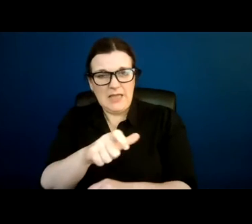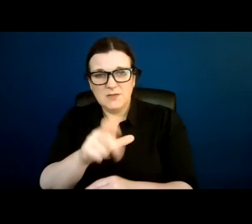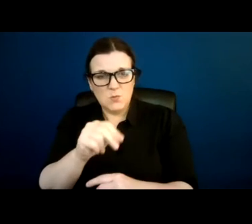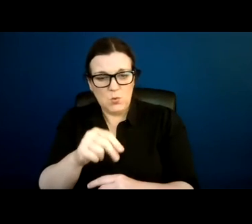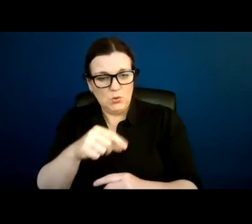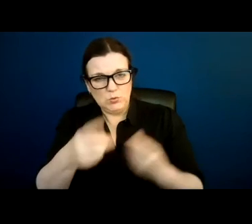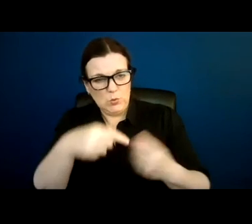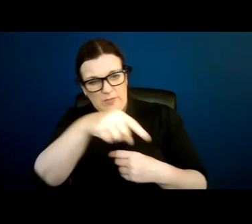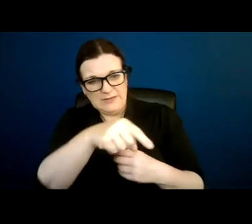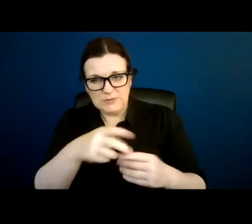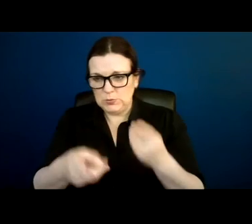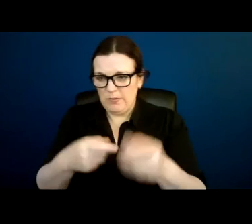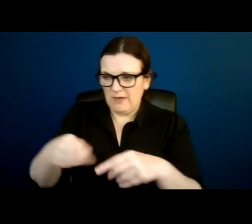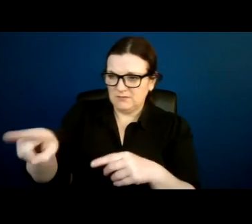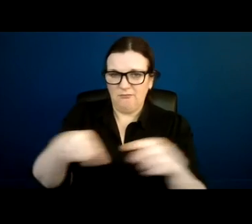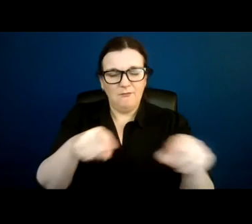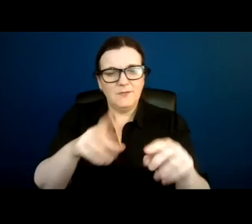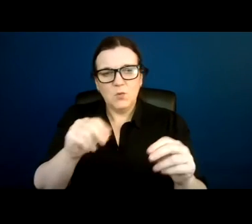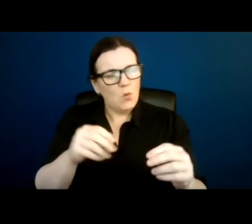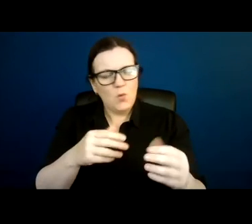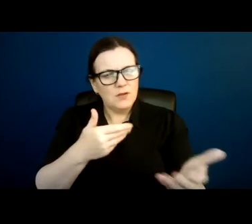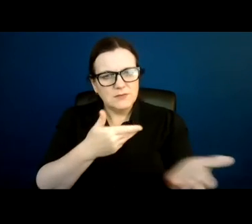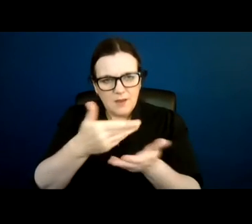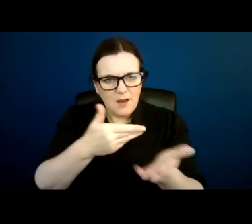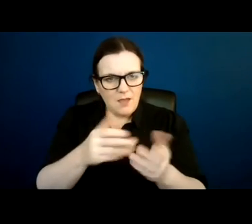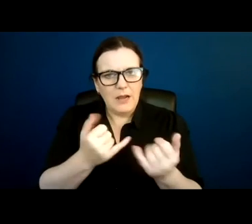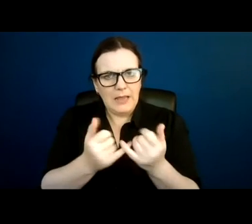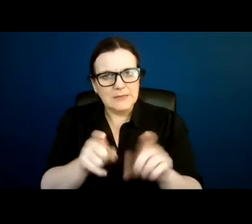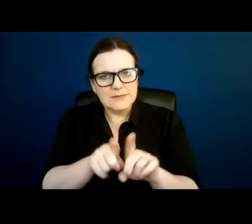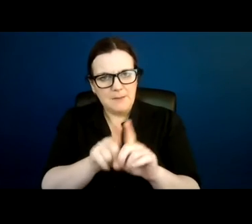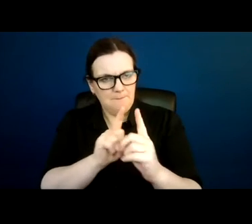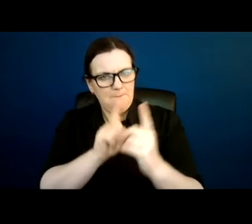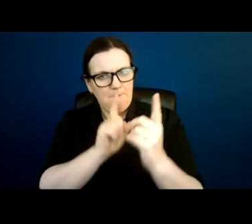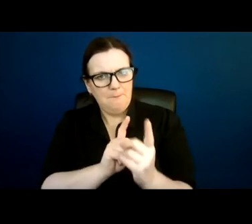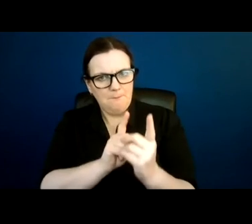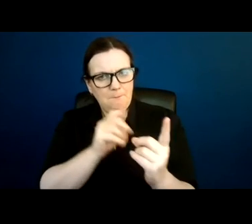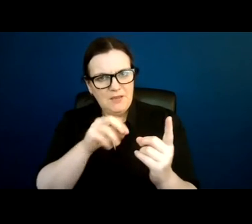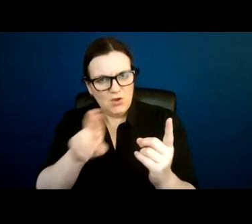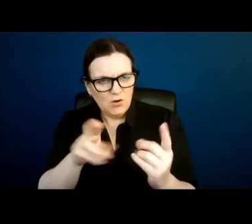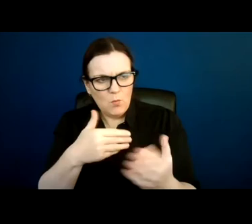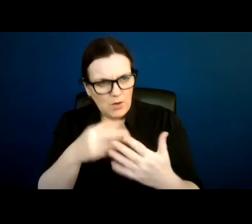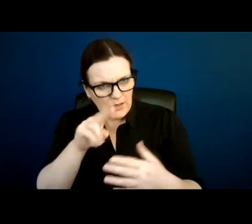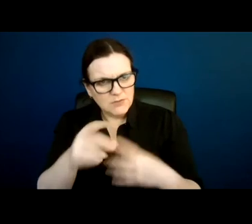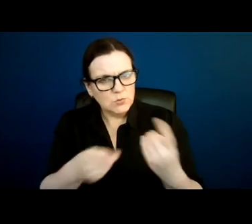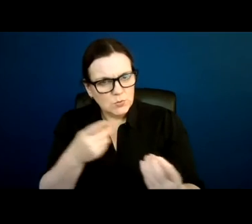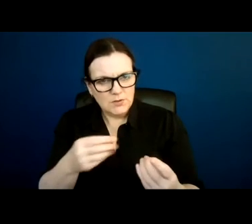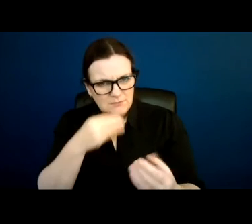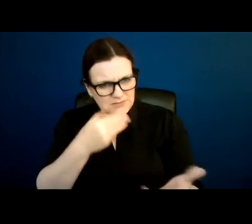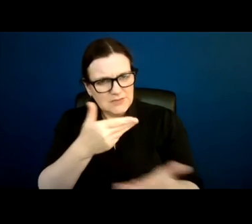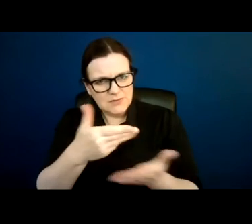or a discussion with a peer. So do you want do and discuss together,